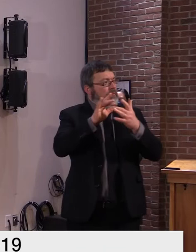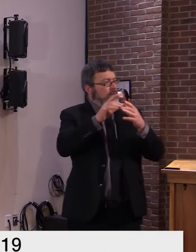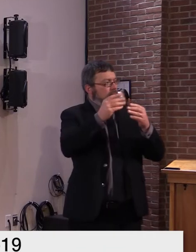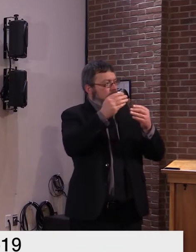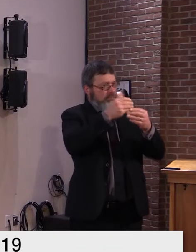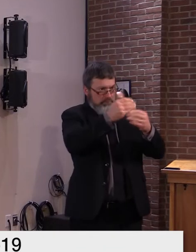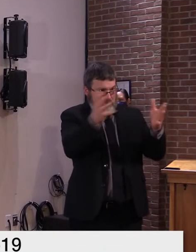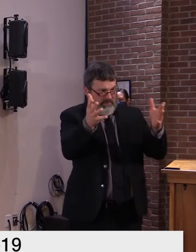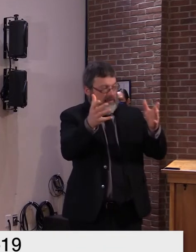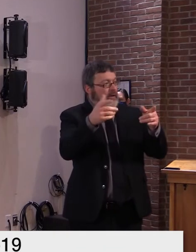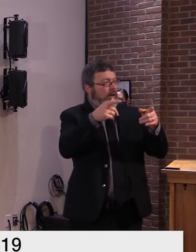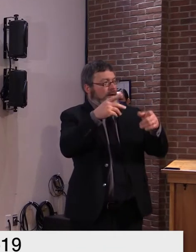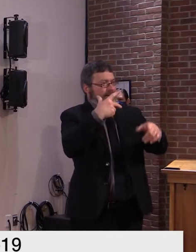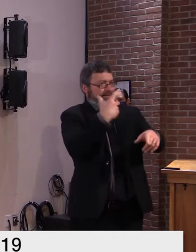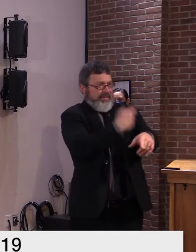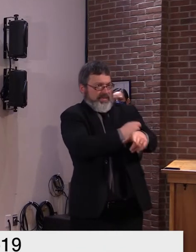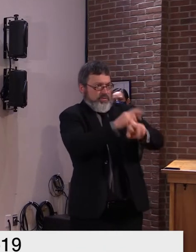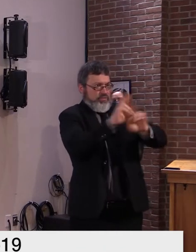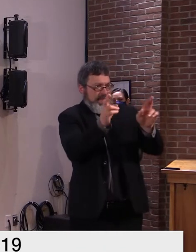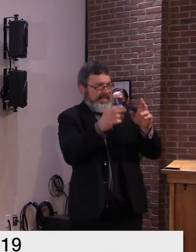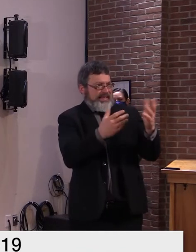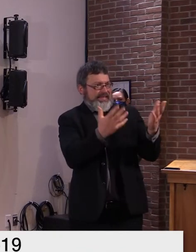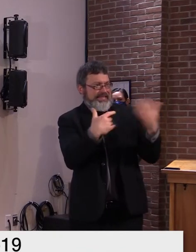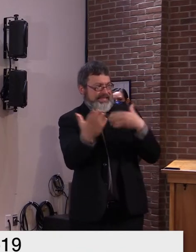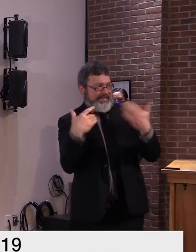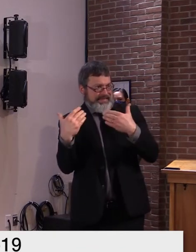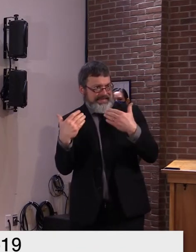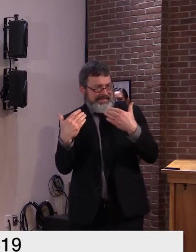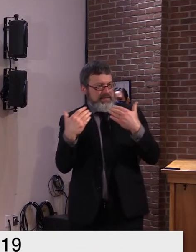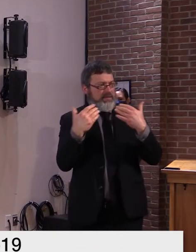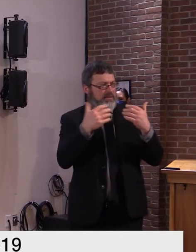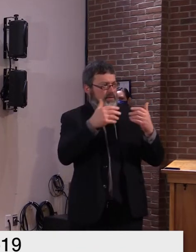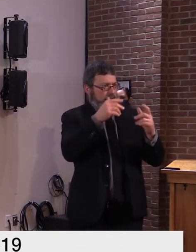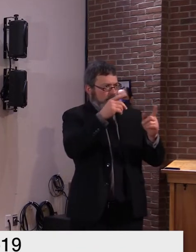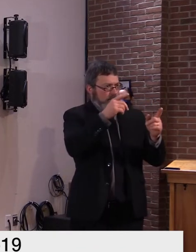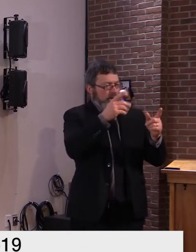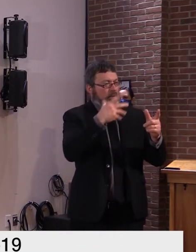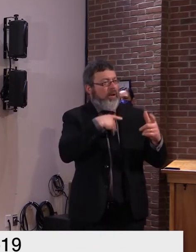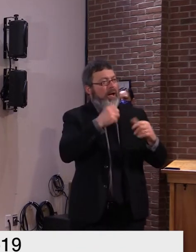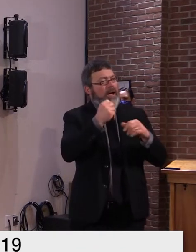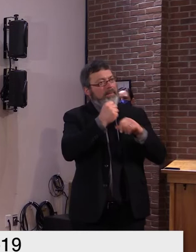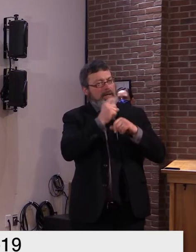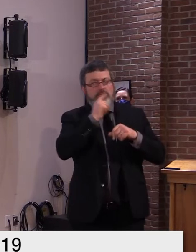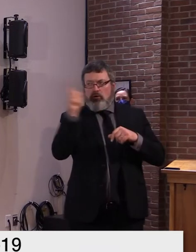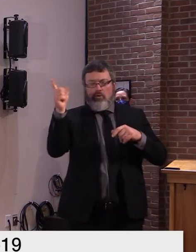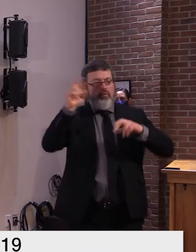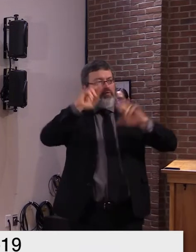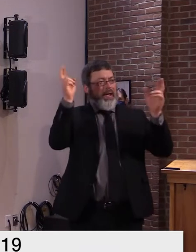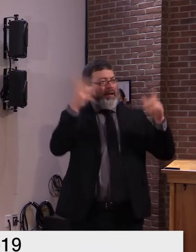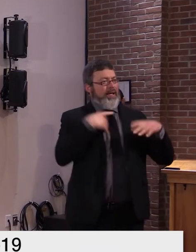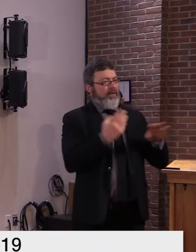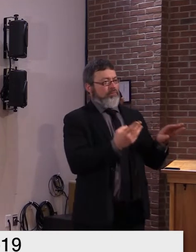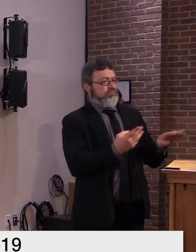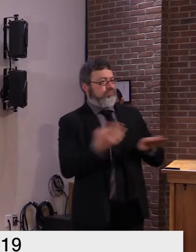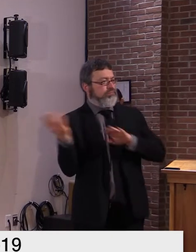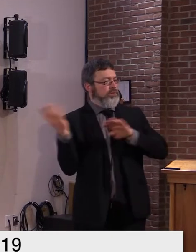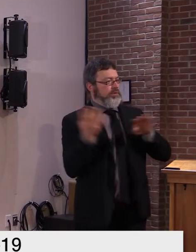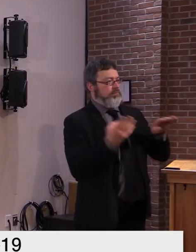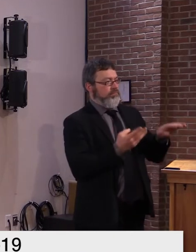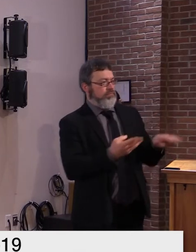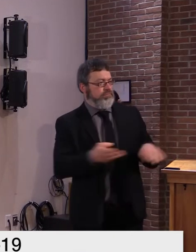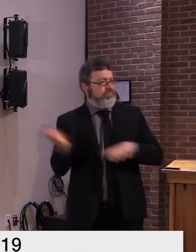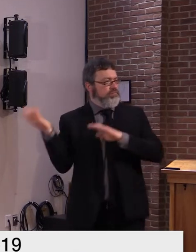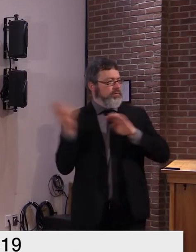yeah so there's an extensive messaging plan and obviously you haven't seen it yet because we have to find out about the vaccine